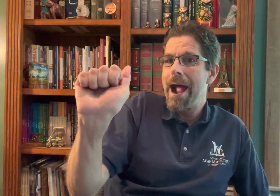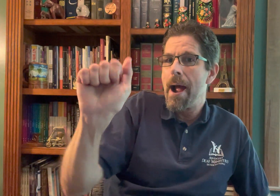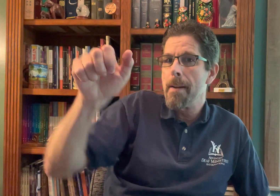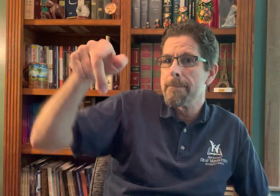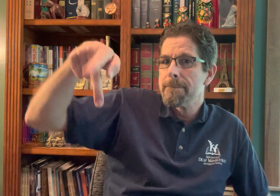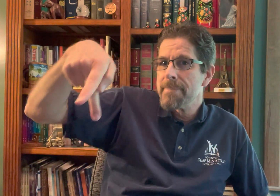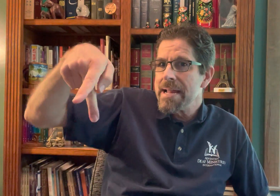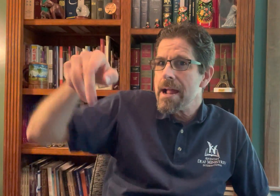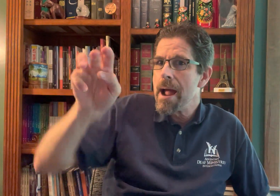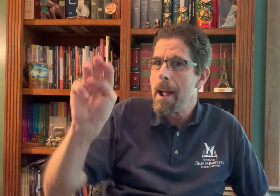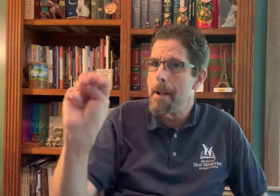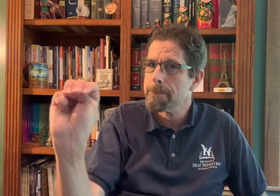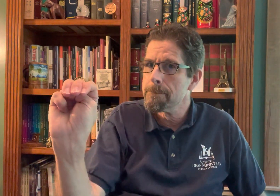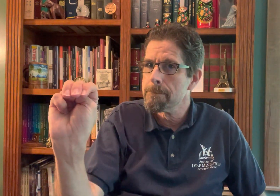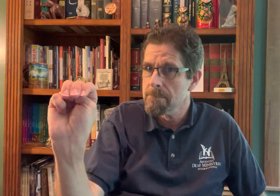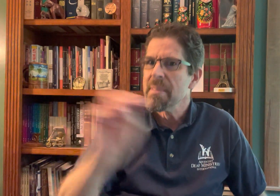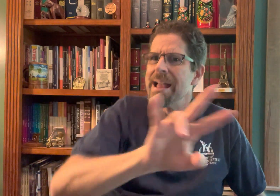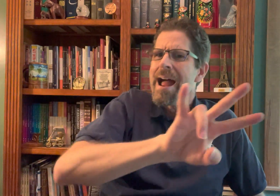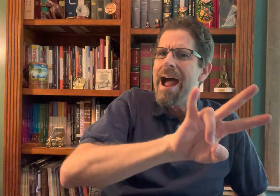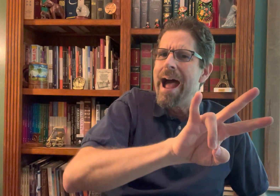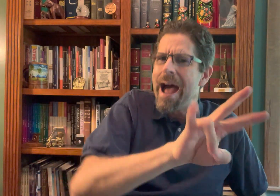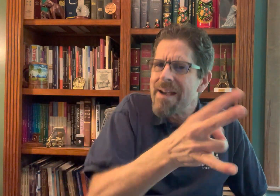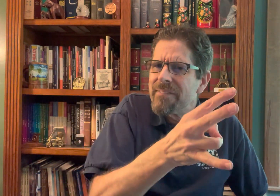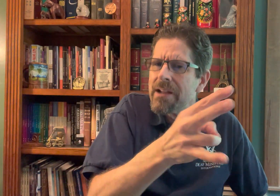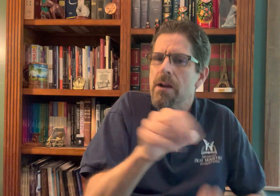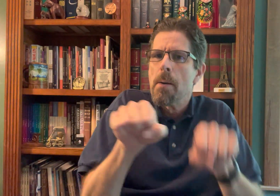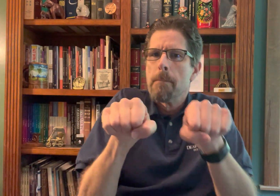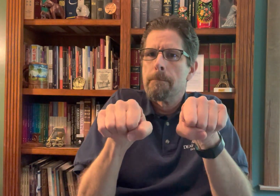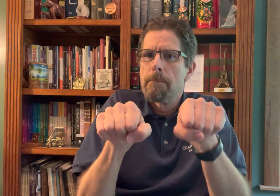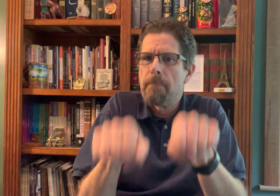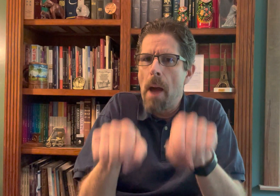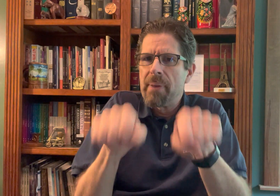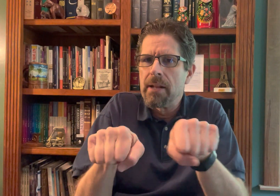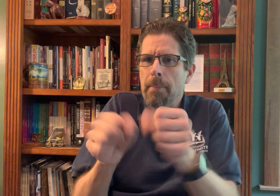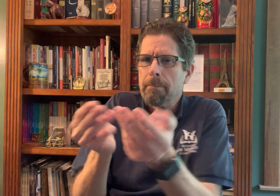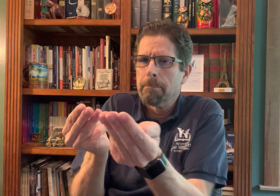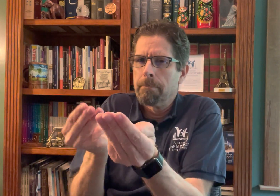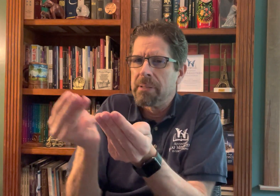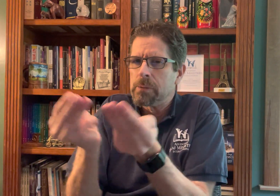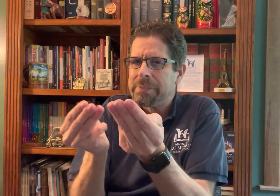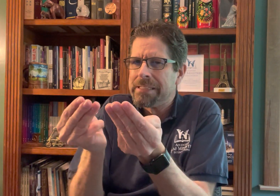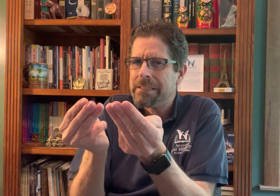You look under APM. Again, that's Adventist Possibilities Ministry.